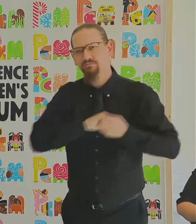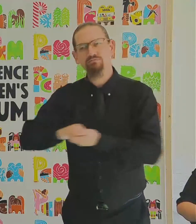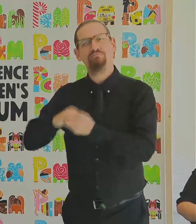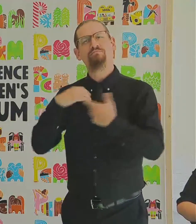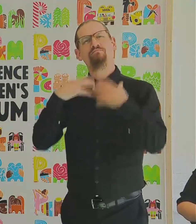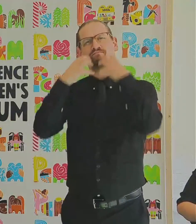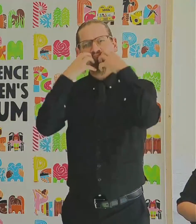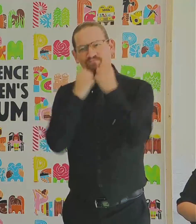Governor. Thank you, Director. Thank you, Director.